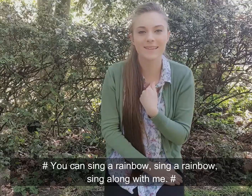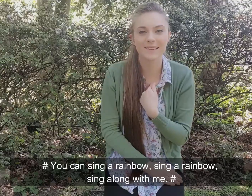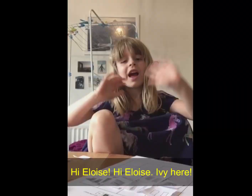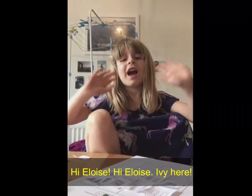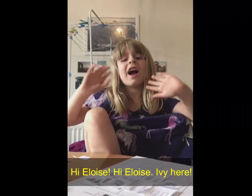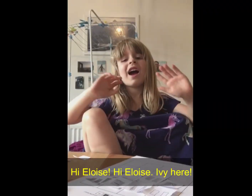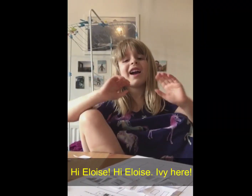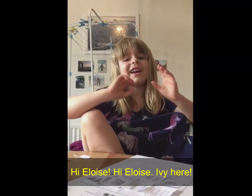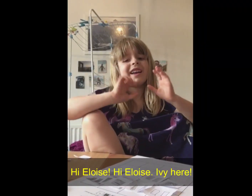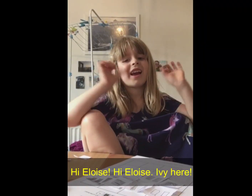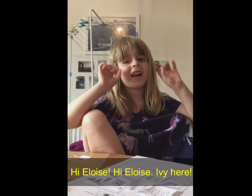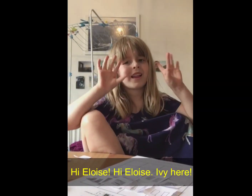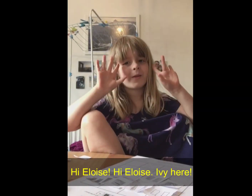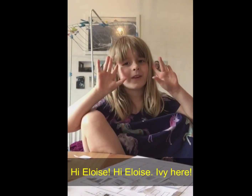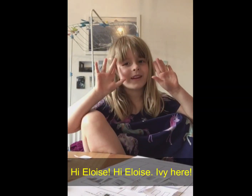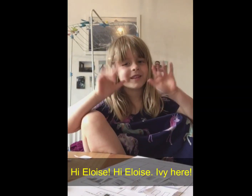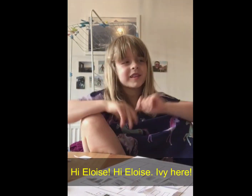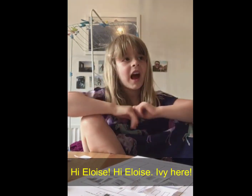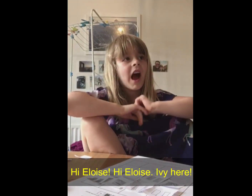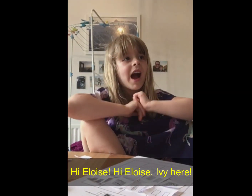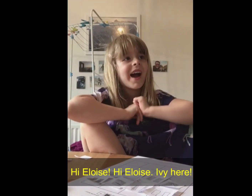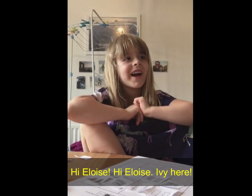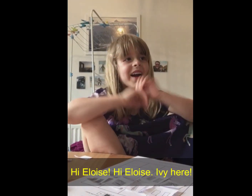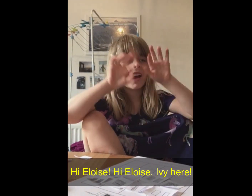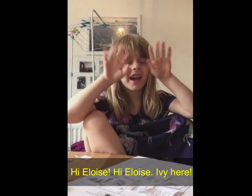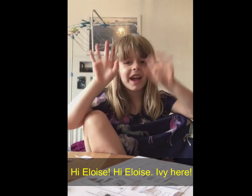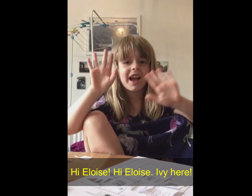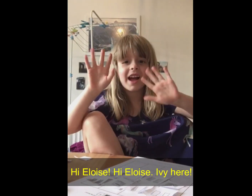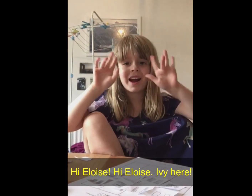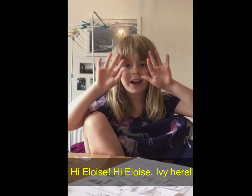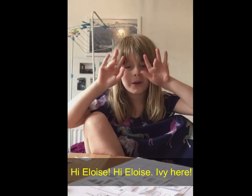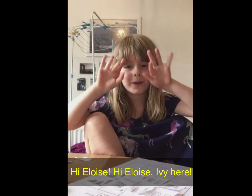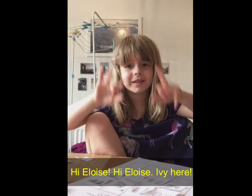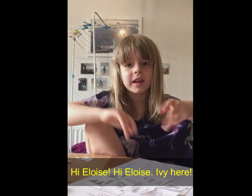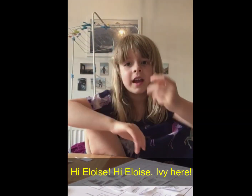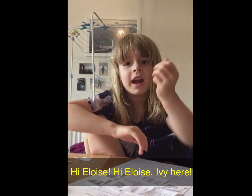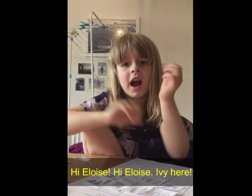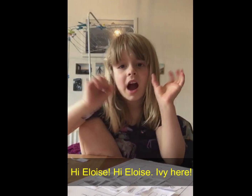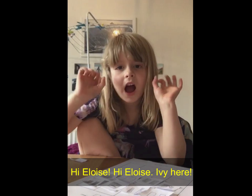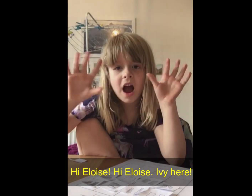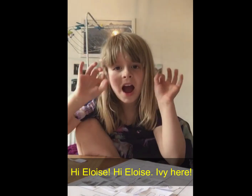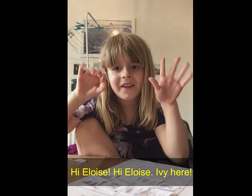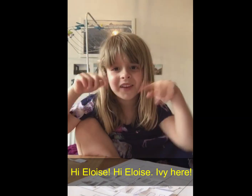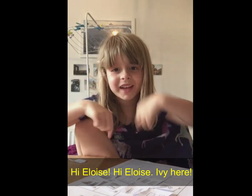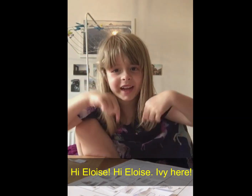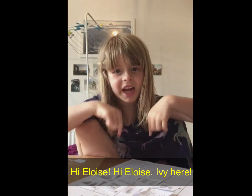Hi Eloise, hi Eloise, are you here?